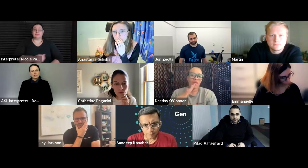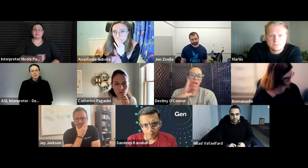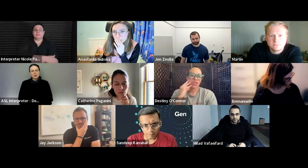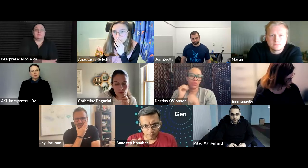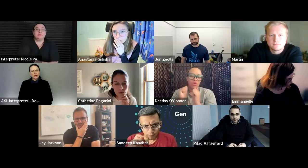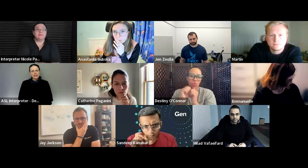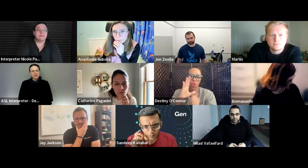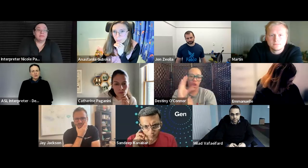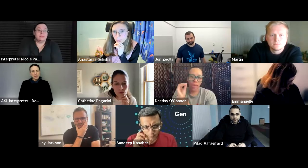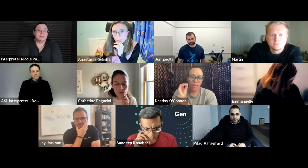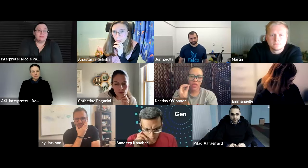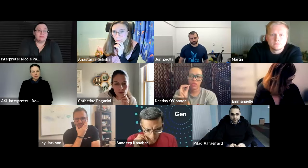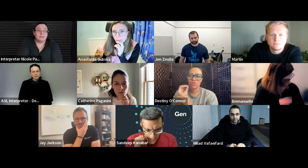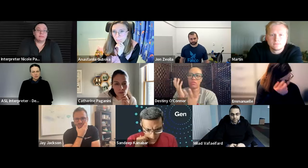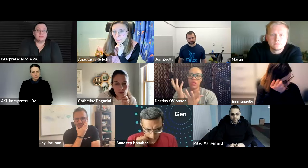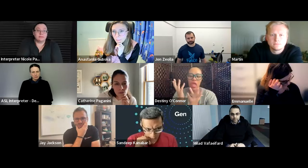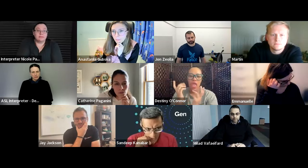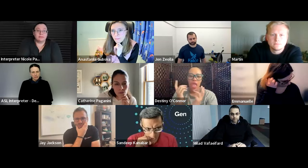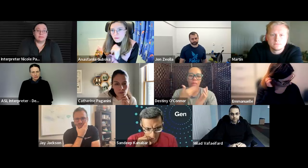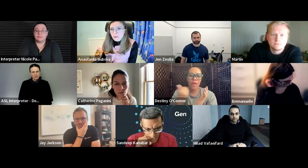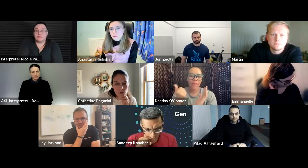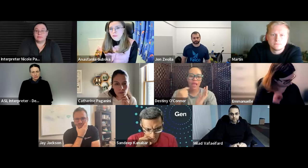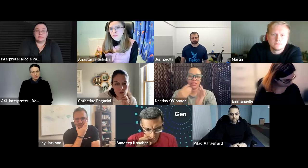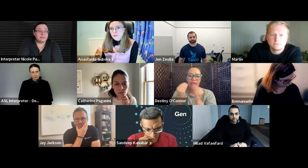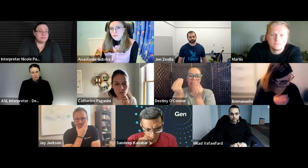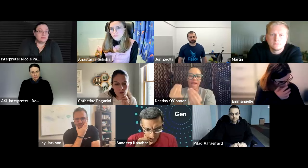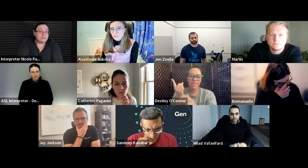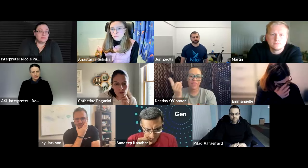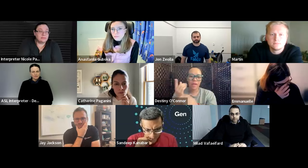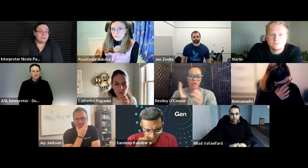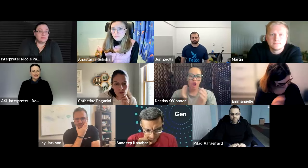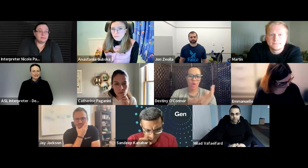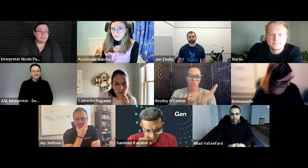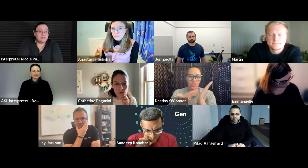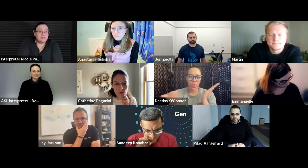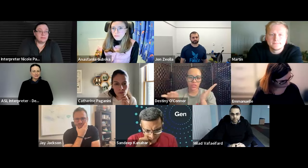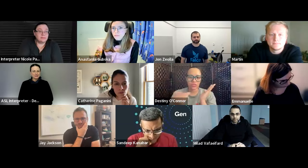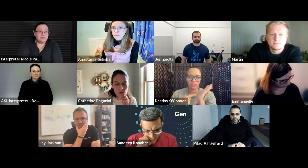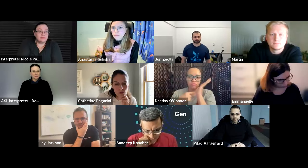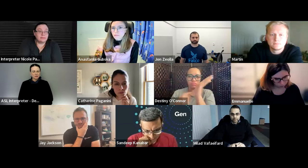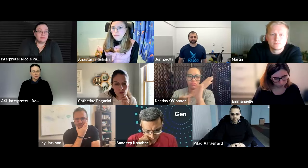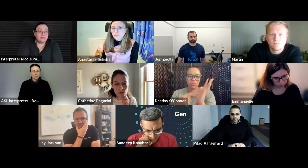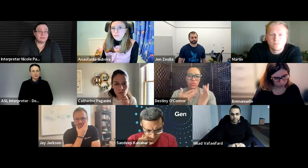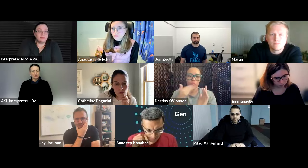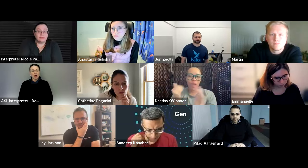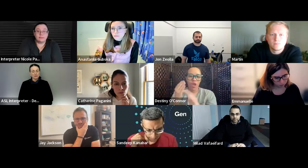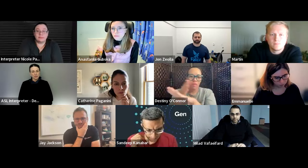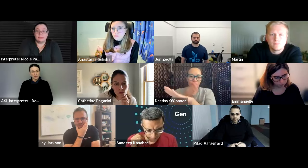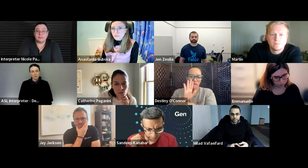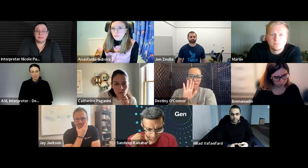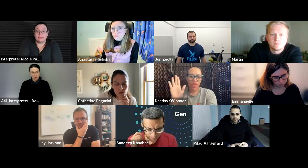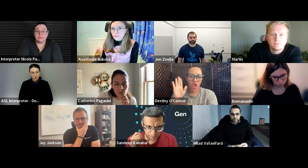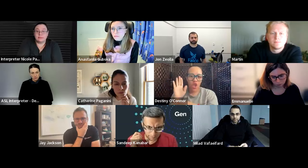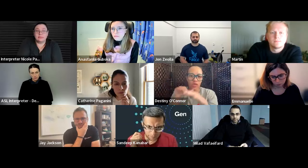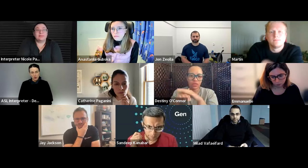for example like if you've had experience with your company that's not been good um and we could offer